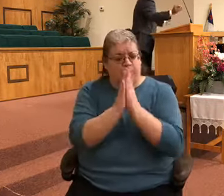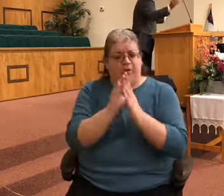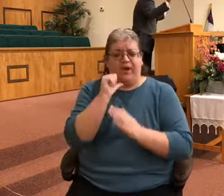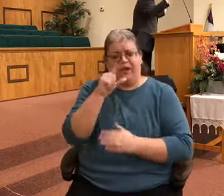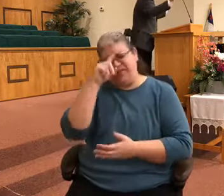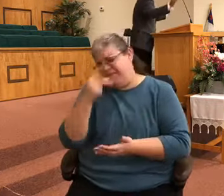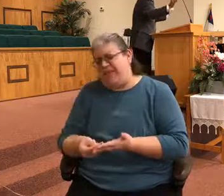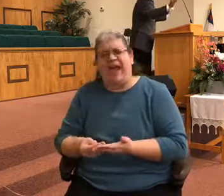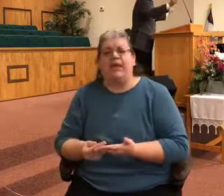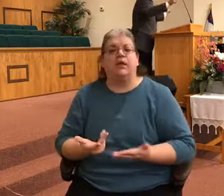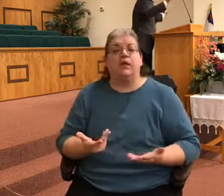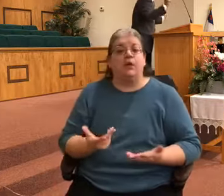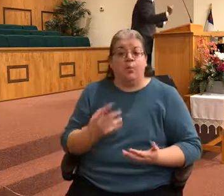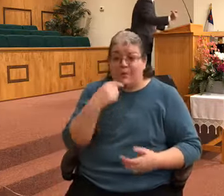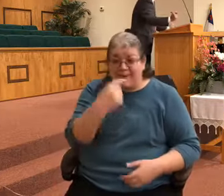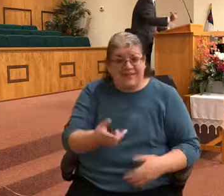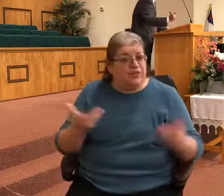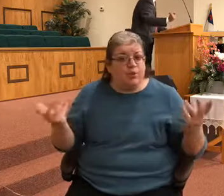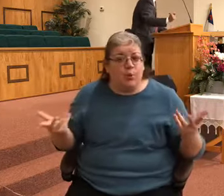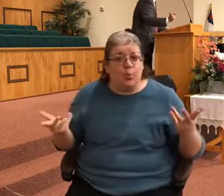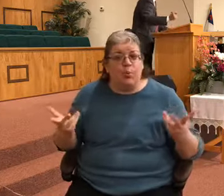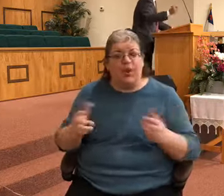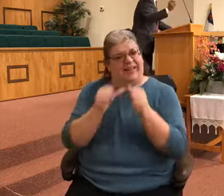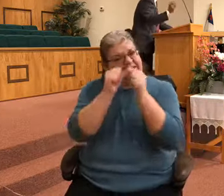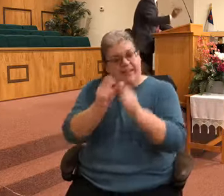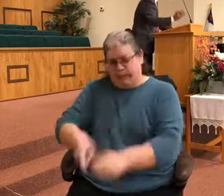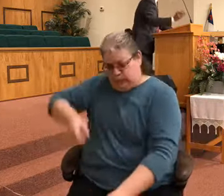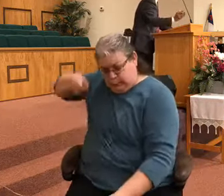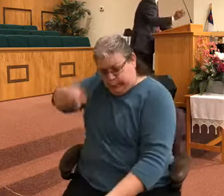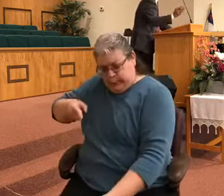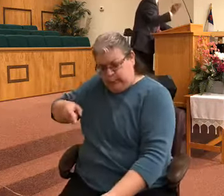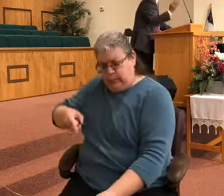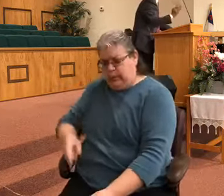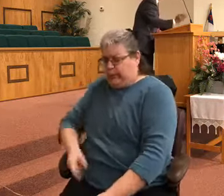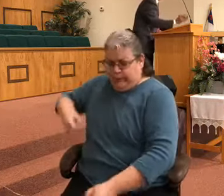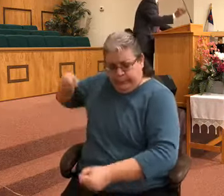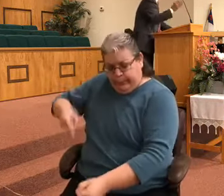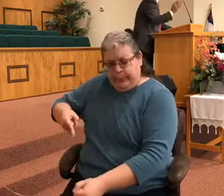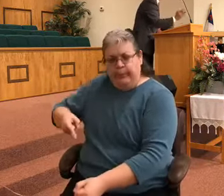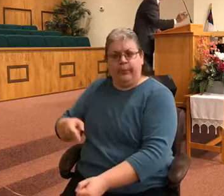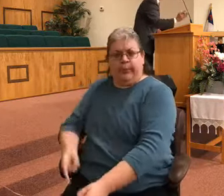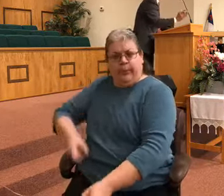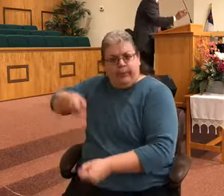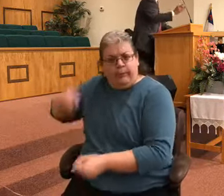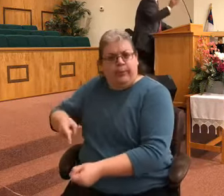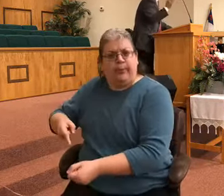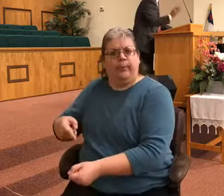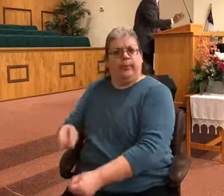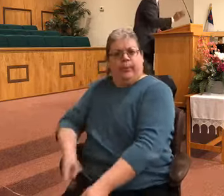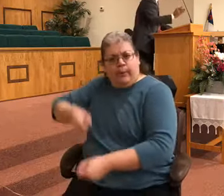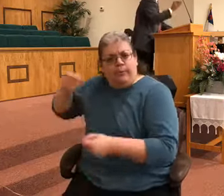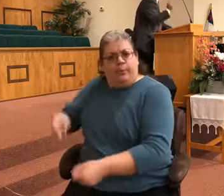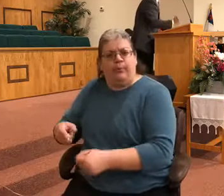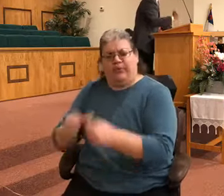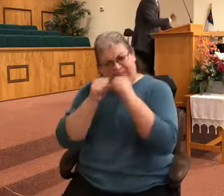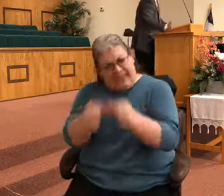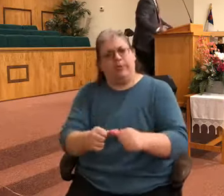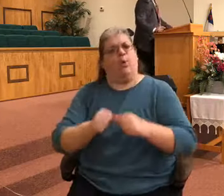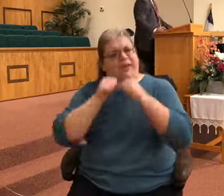Friend, what am I telling you? Keep shooting those arrows. Keep shooting those arrows between you and God and I'm telling you that's where the victory